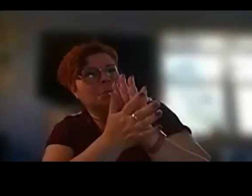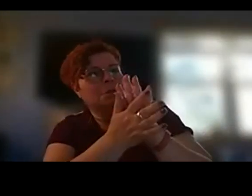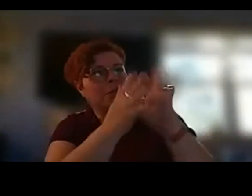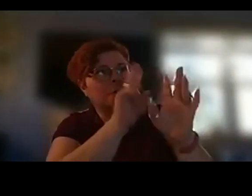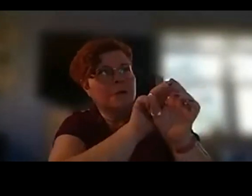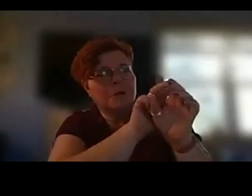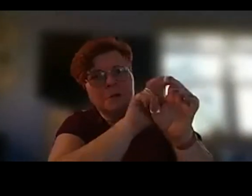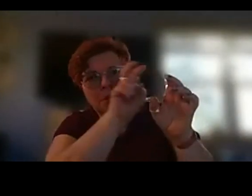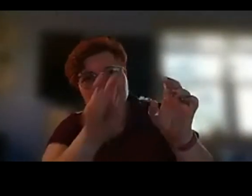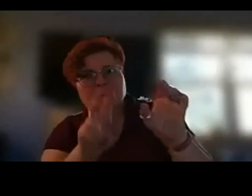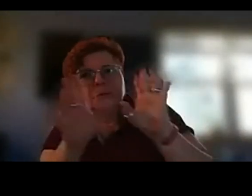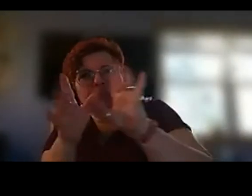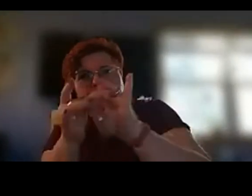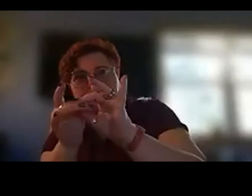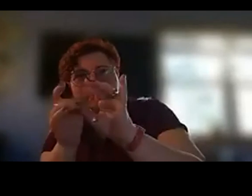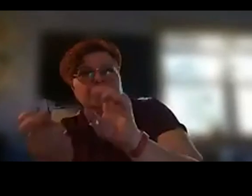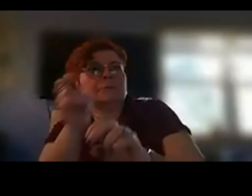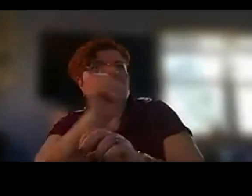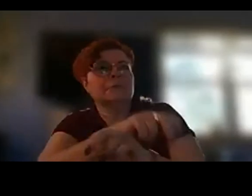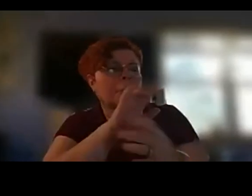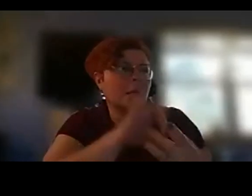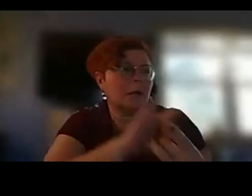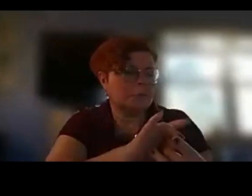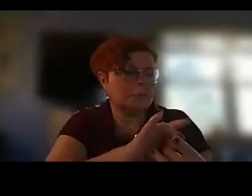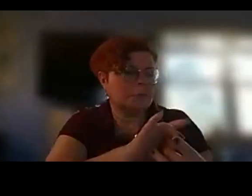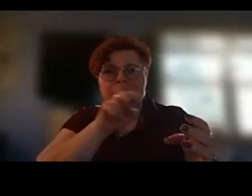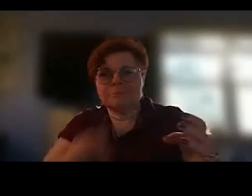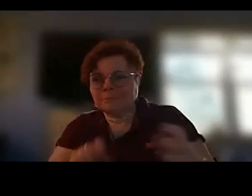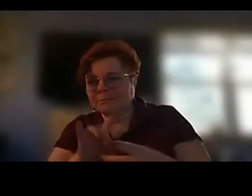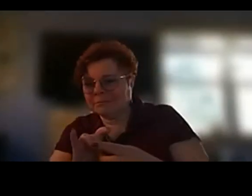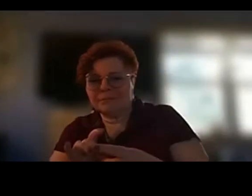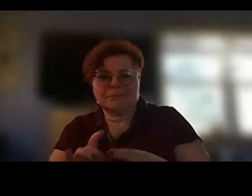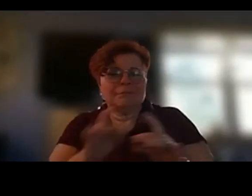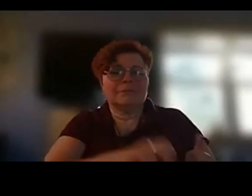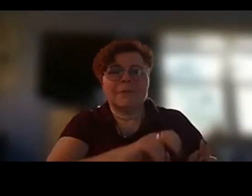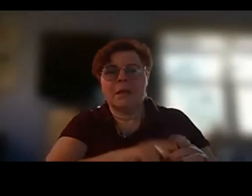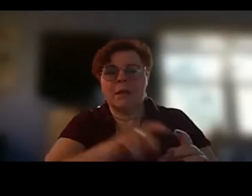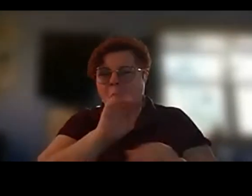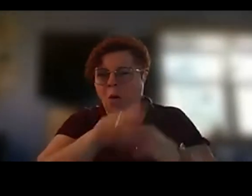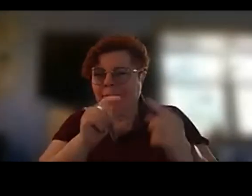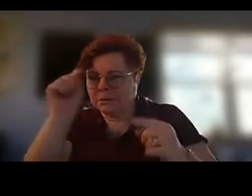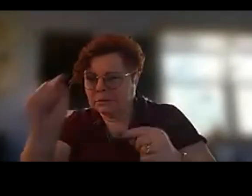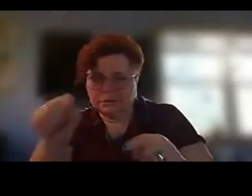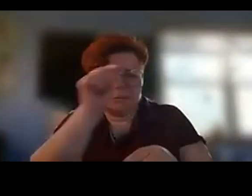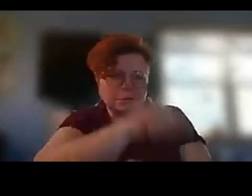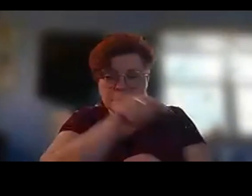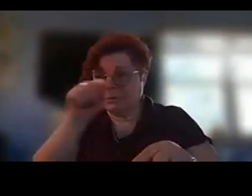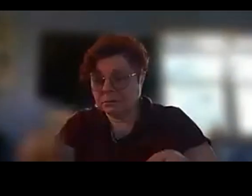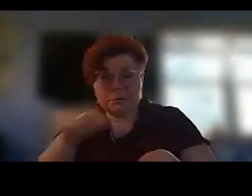off into into thinking about my childhood or or jump me off into thinking about some political reality that's happening